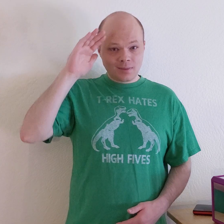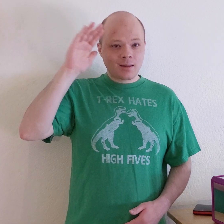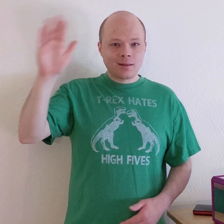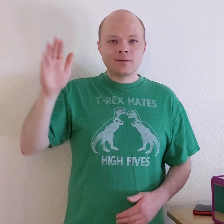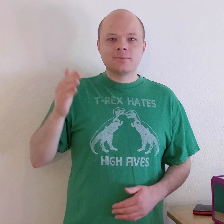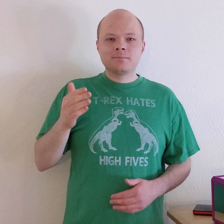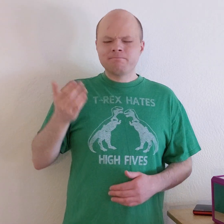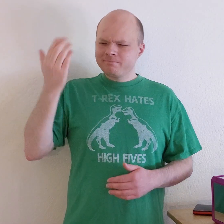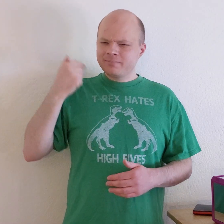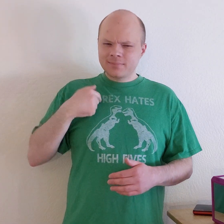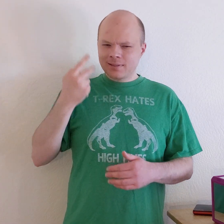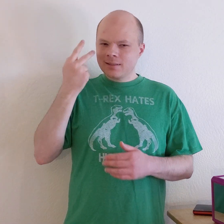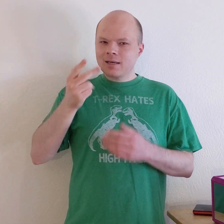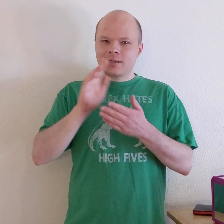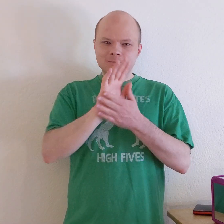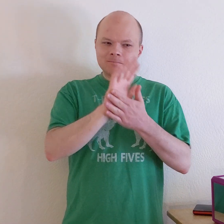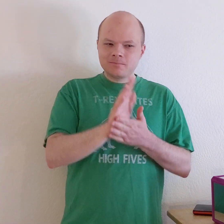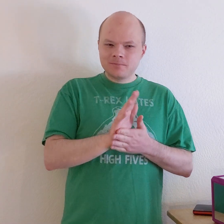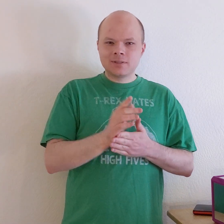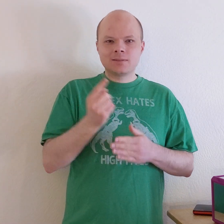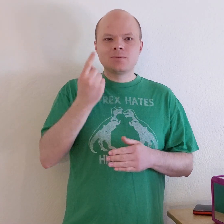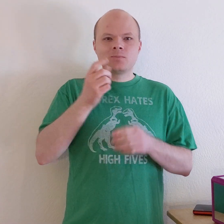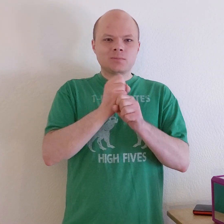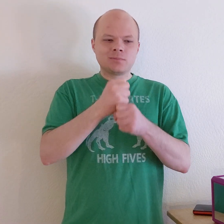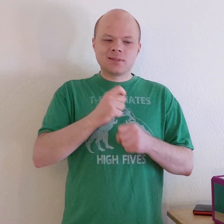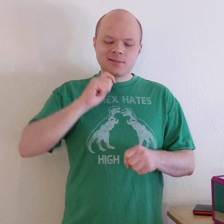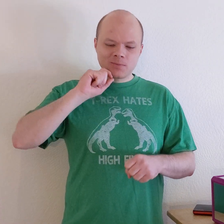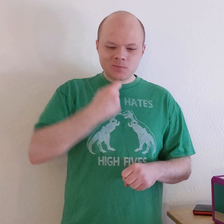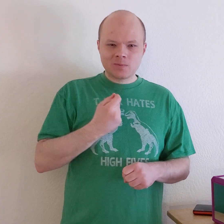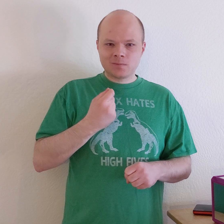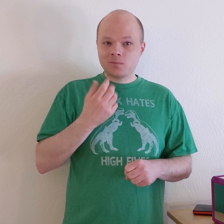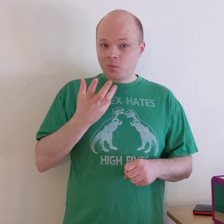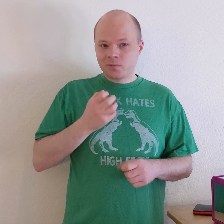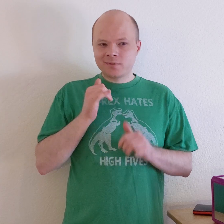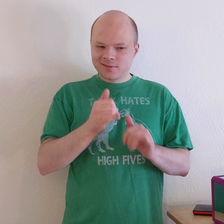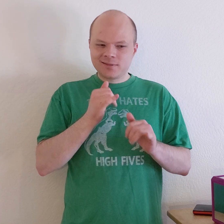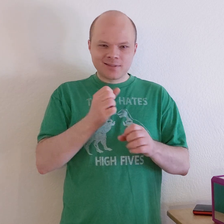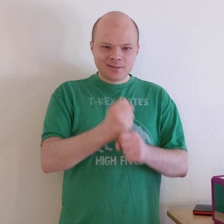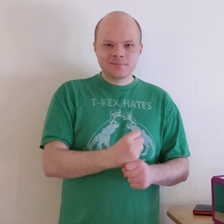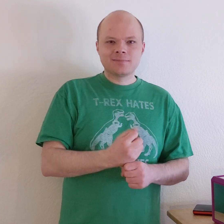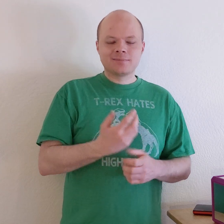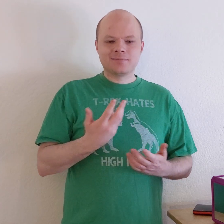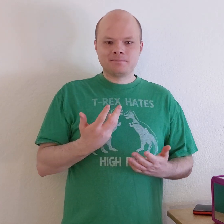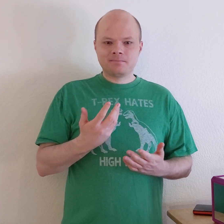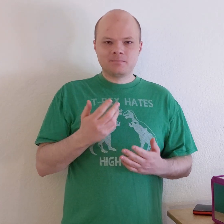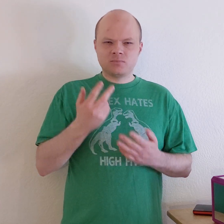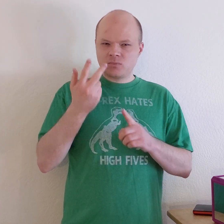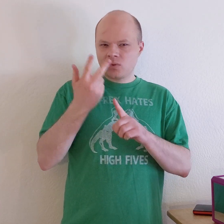Hey! So a while back I saw a video of something really cool to make, and I wanted to do the same. So about